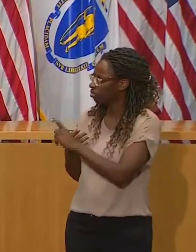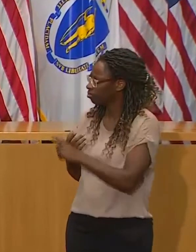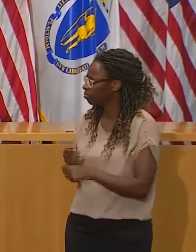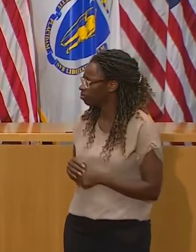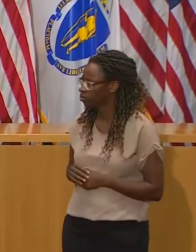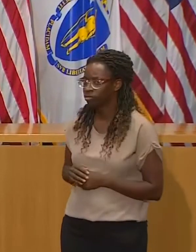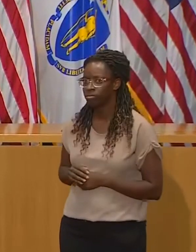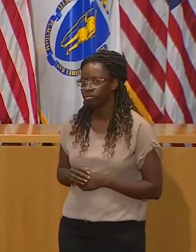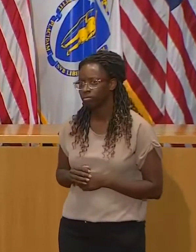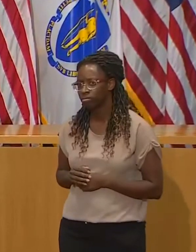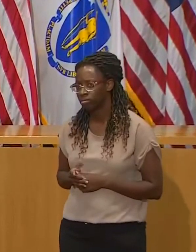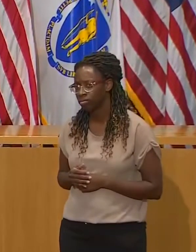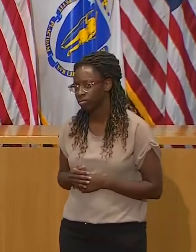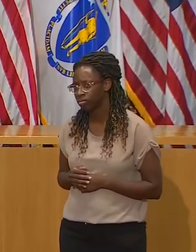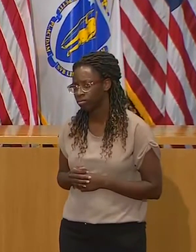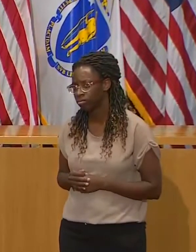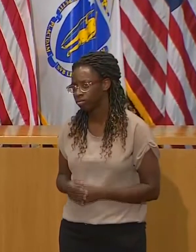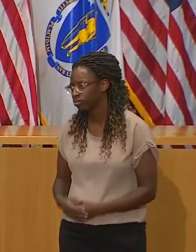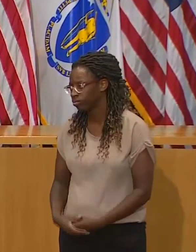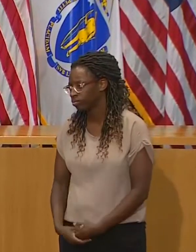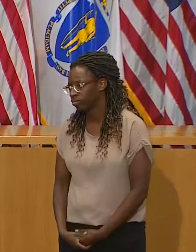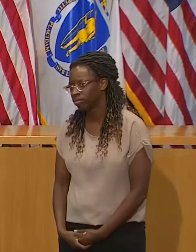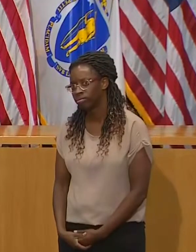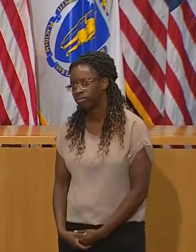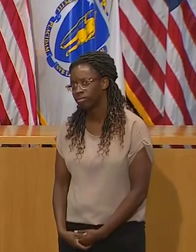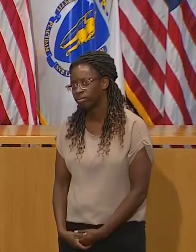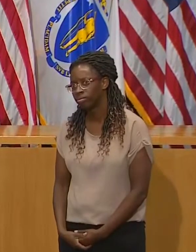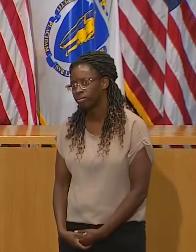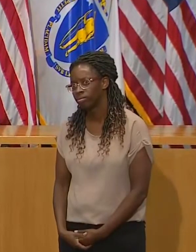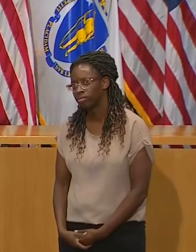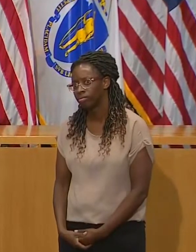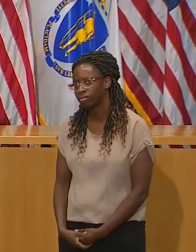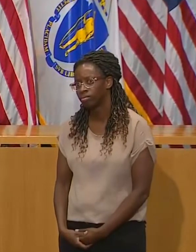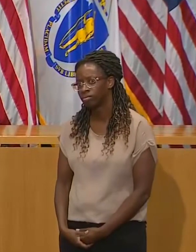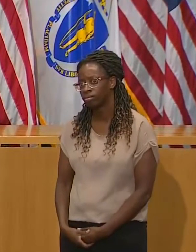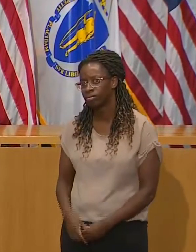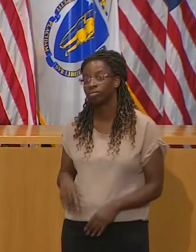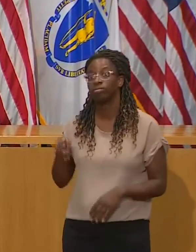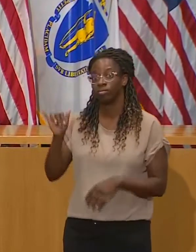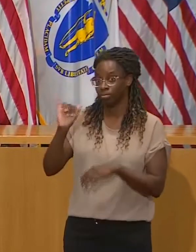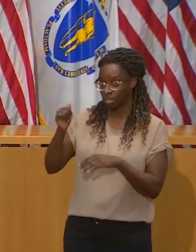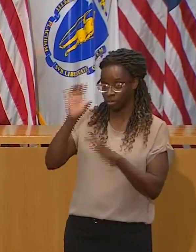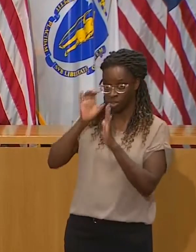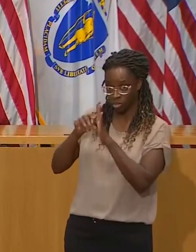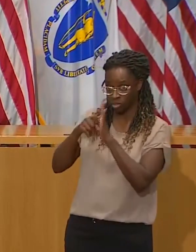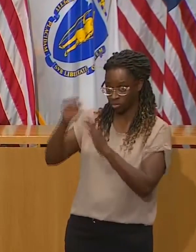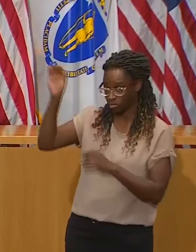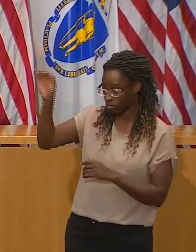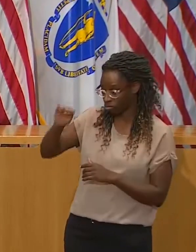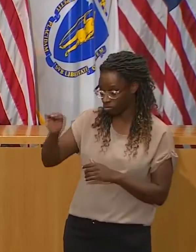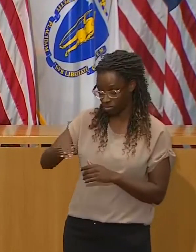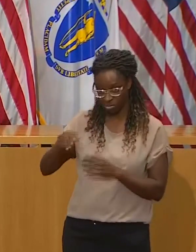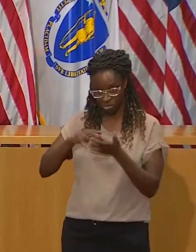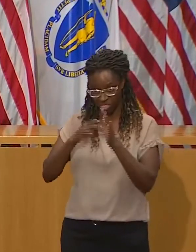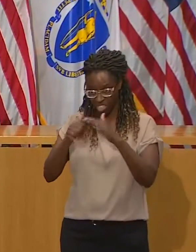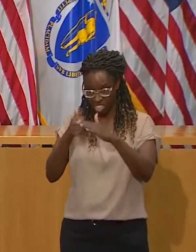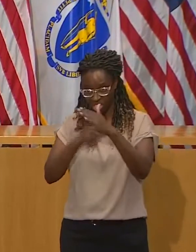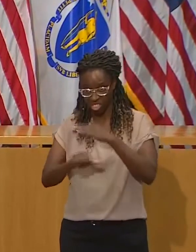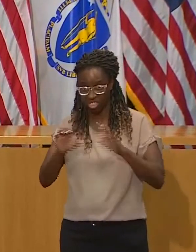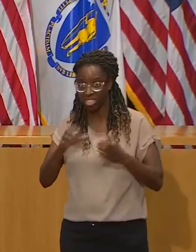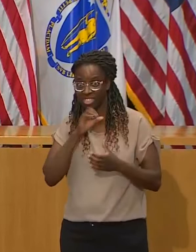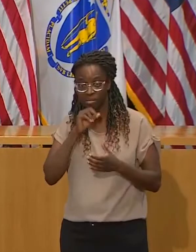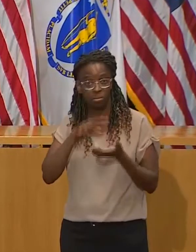the 30s, it sounds like they're just not listening to you. I don't think it's the people aren't listening because they're getting tested,